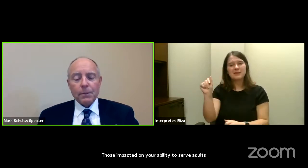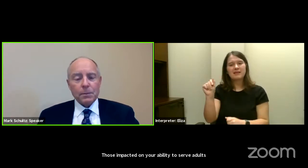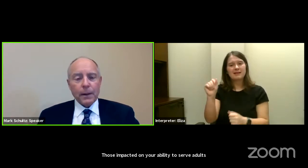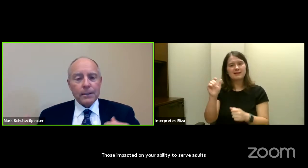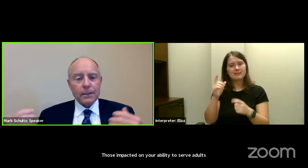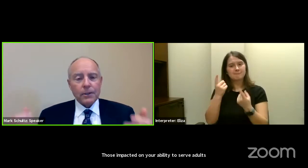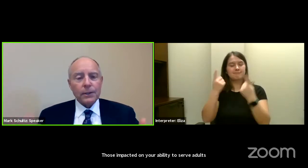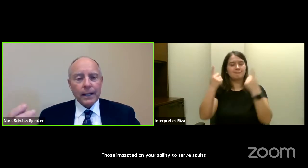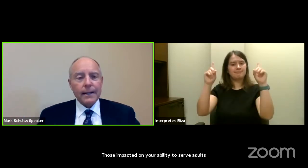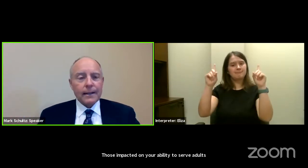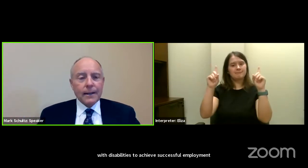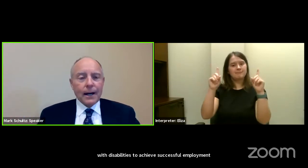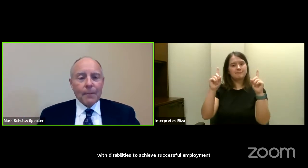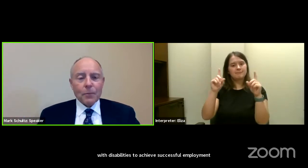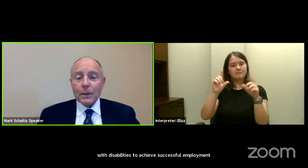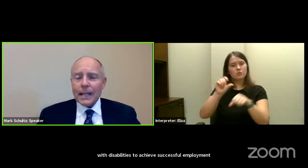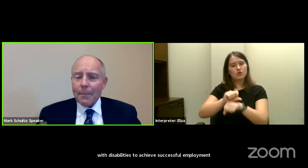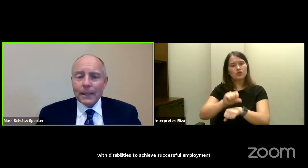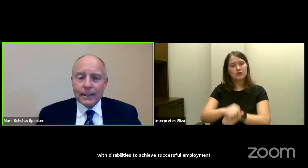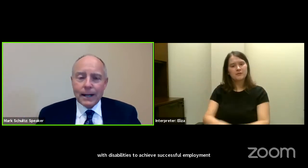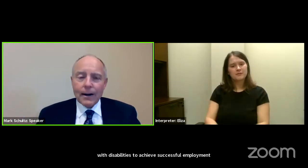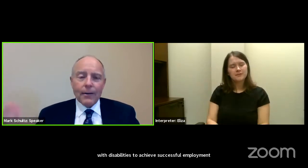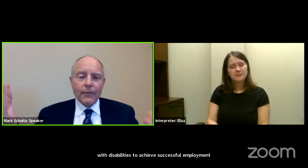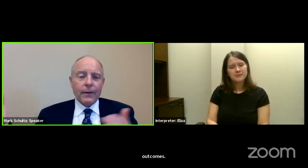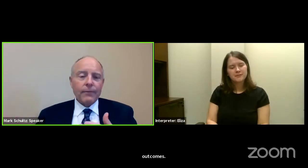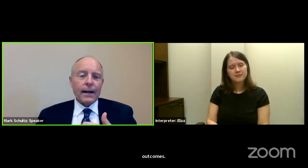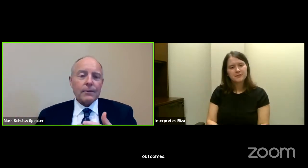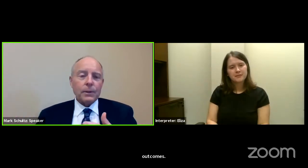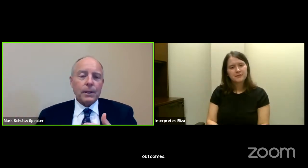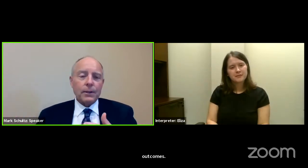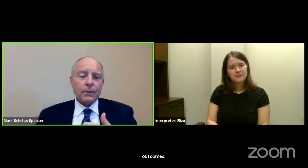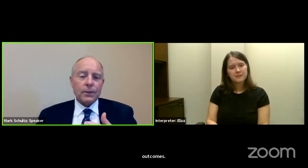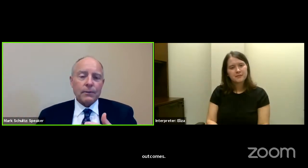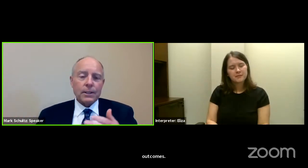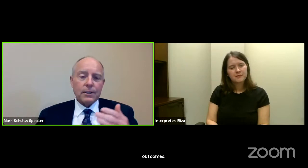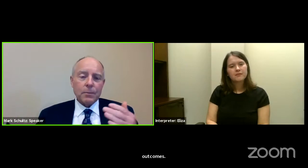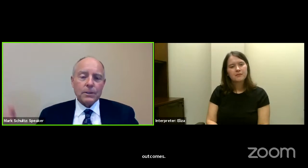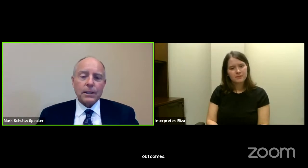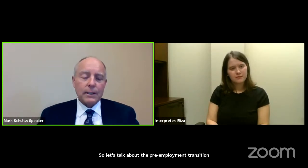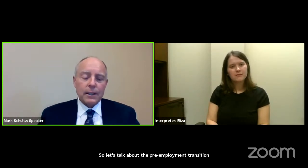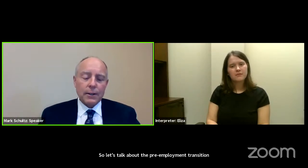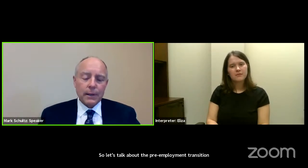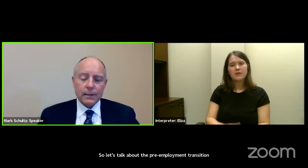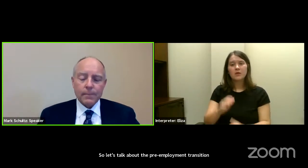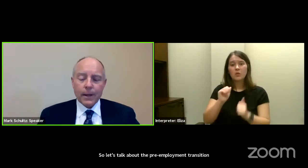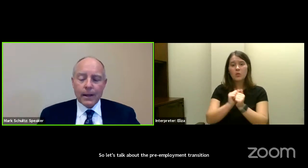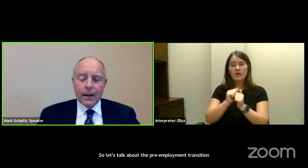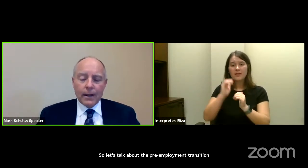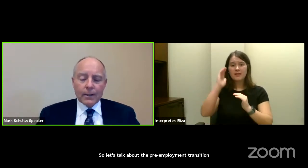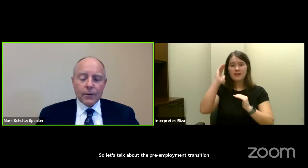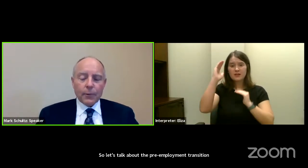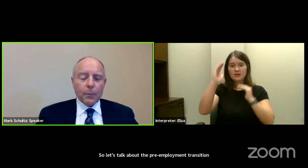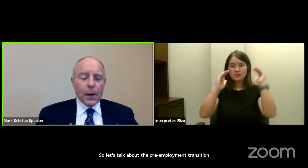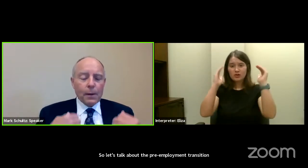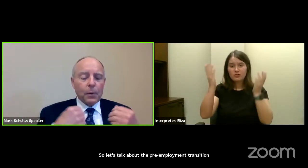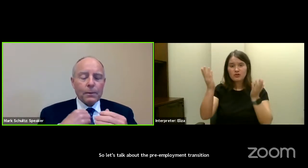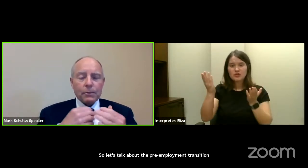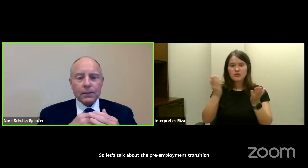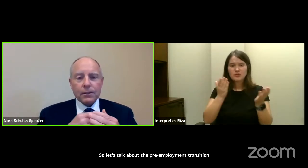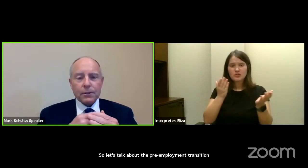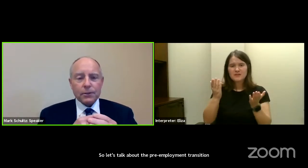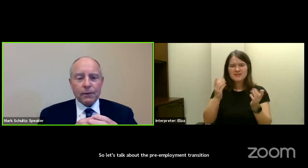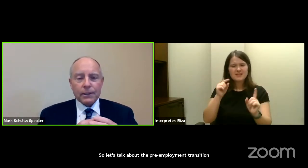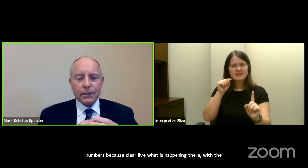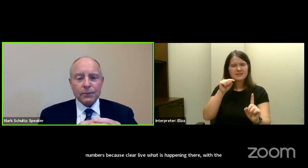service numbers because clearly what's happening there, in fact, with the adult service system, we're seeing a decrease. So for pre